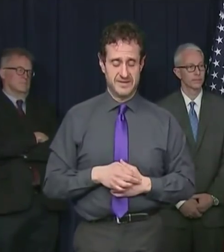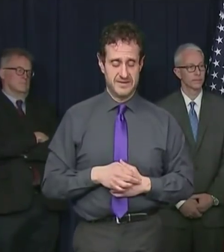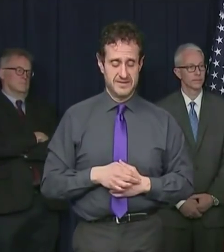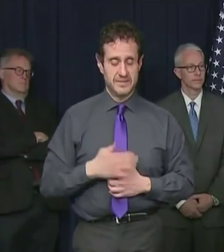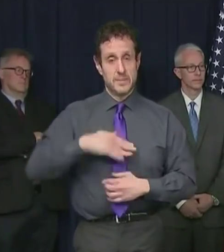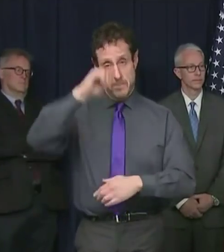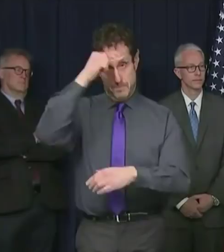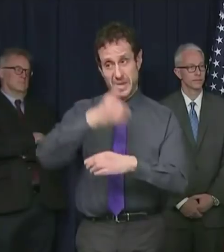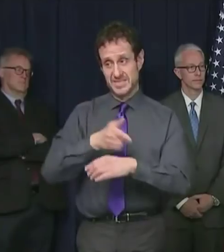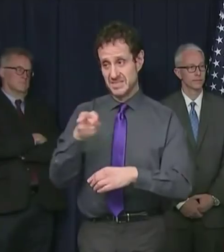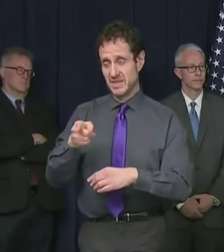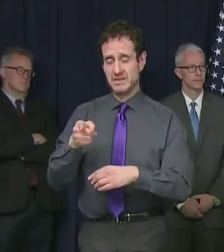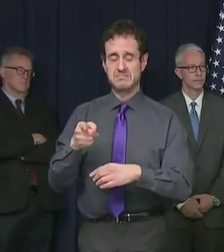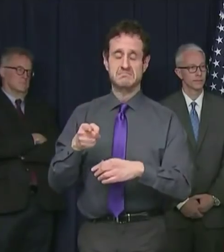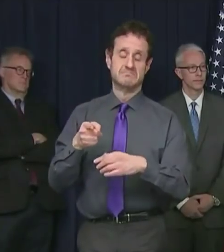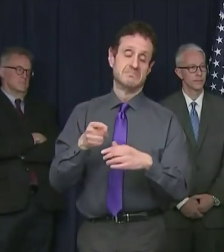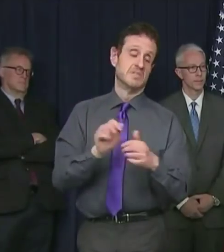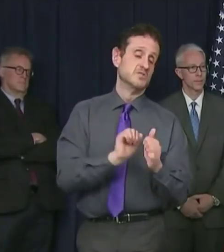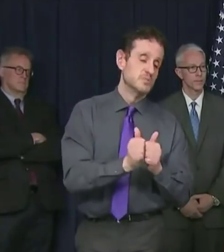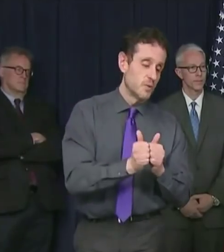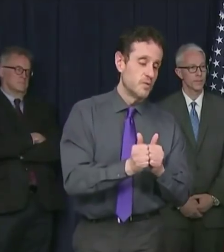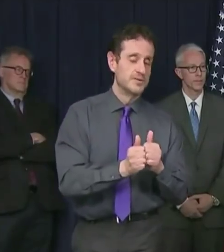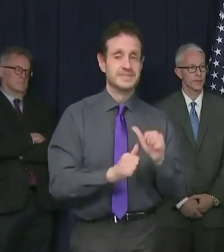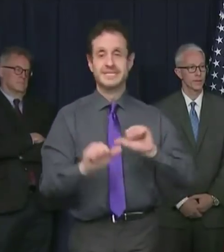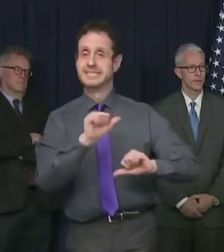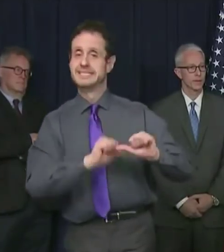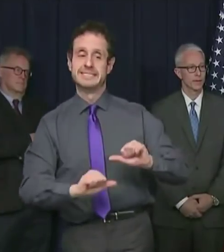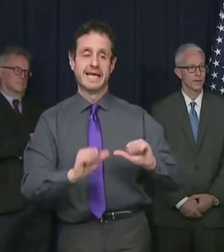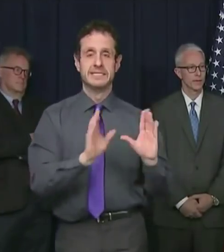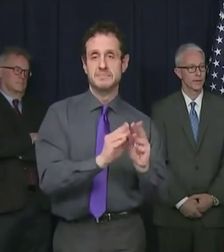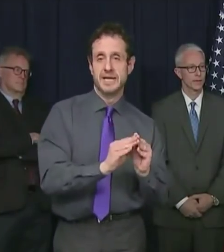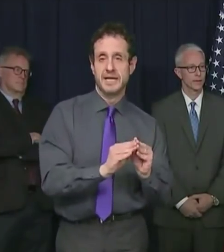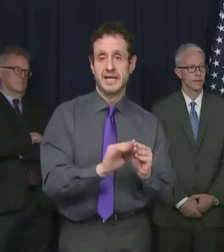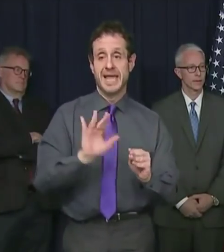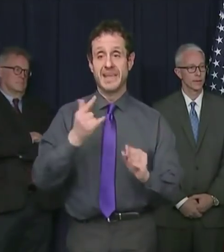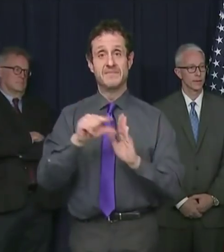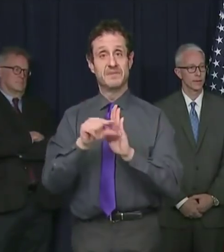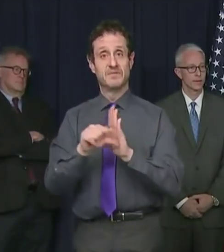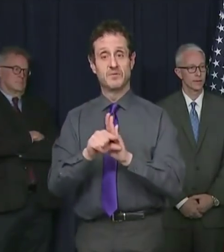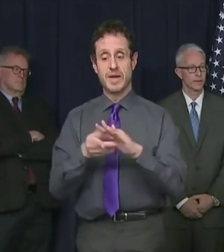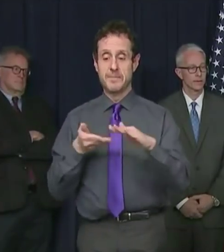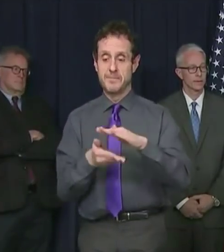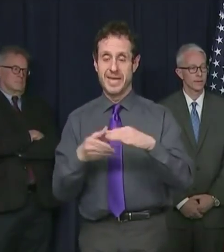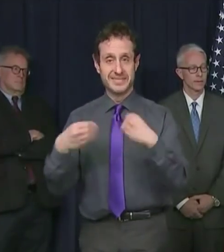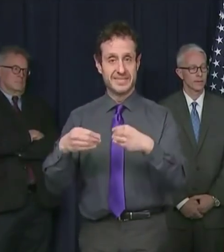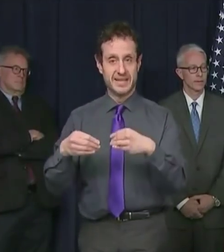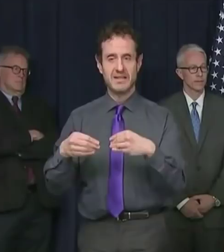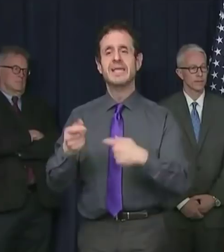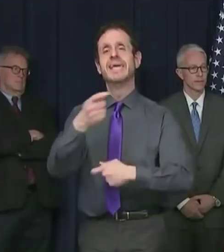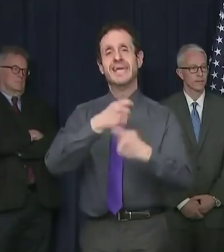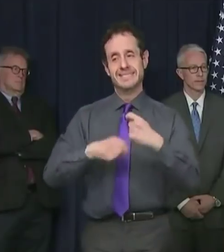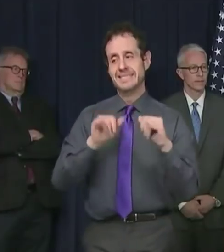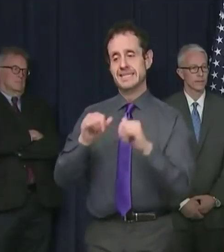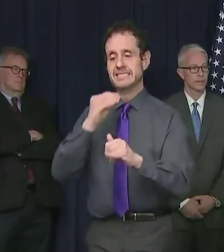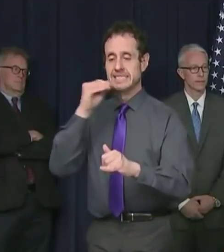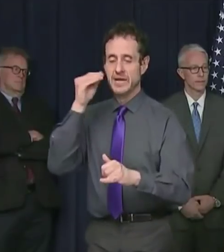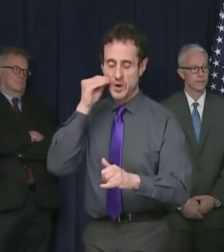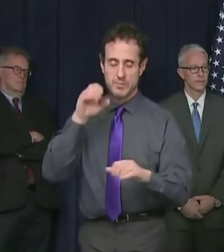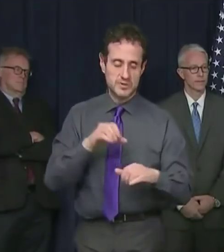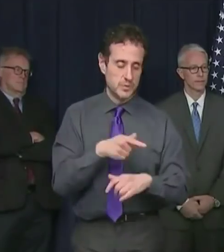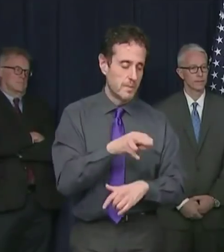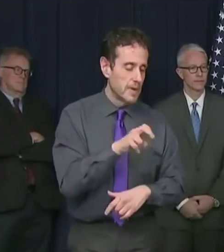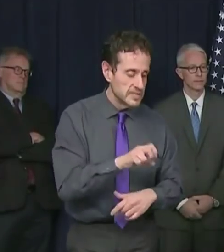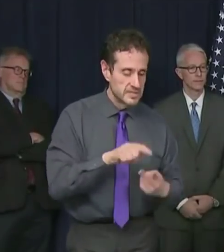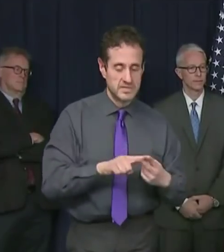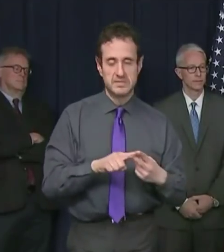My son has traded in sports, a science conference and the fifth grade bake sale for puzzles, e-learning and some video chats.